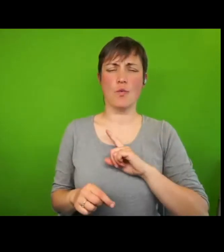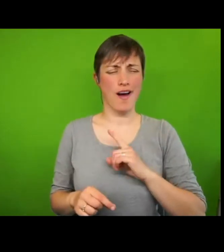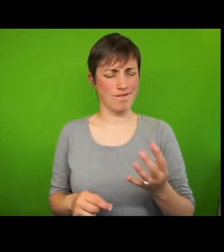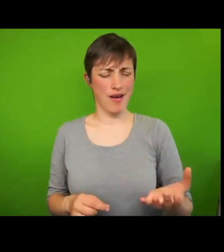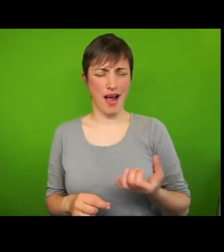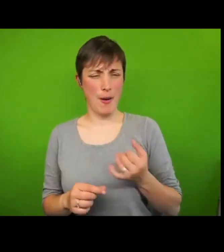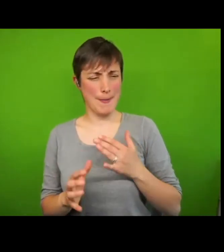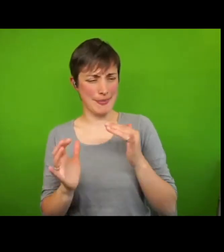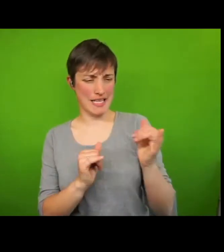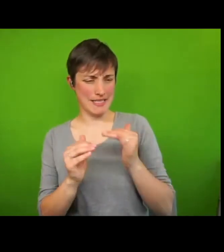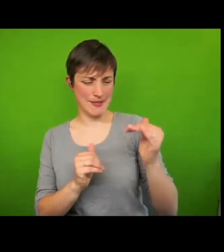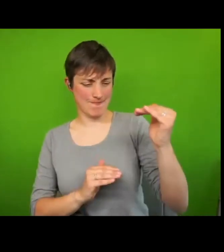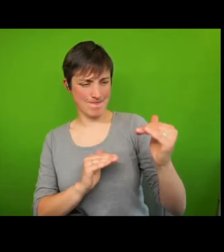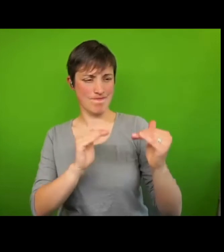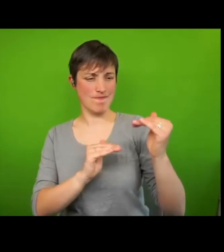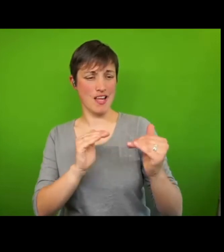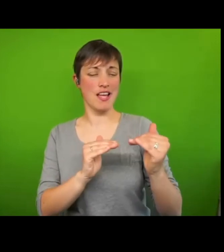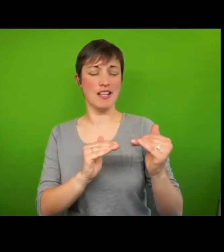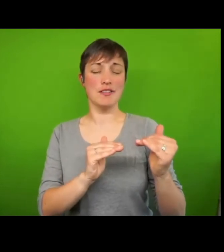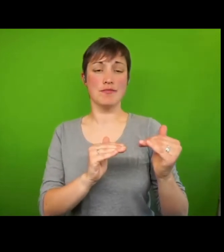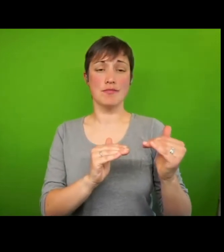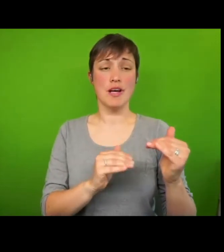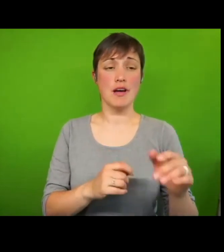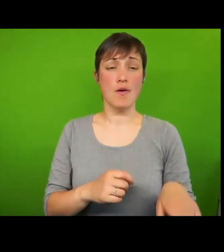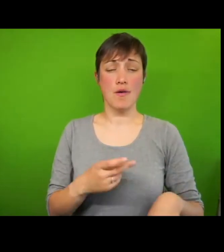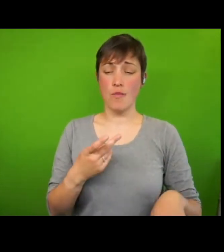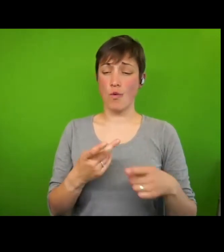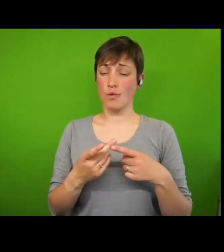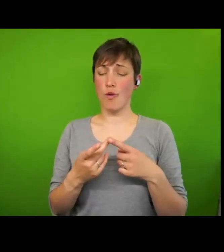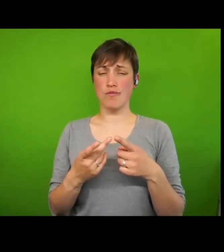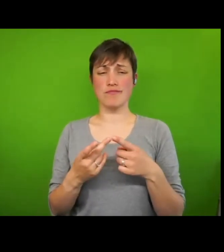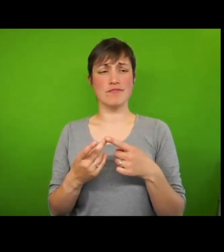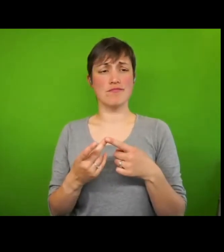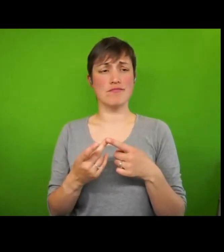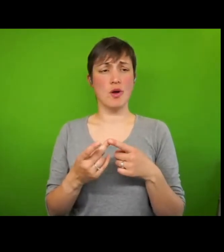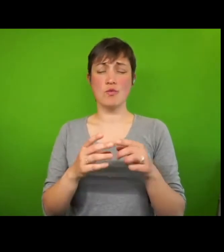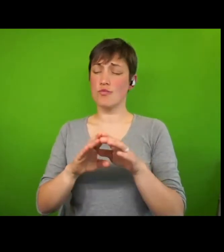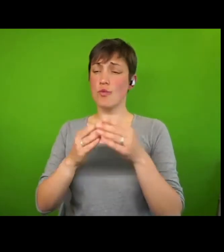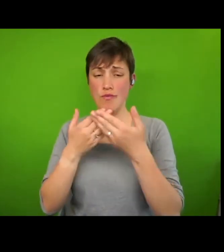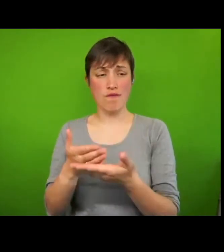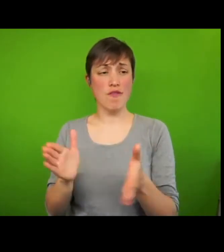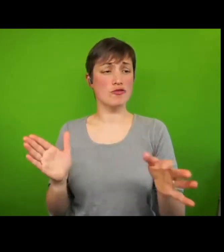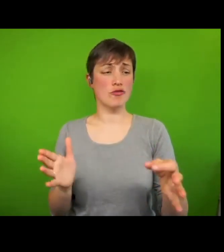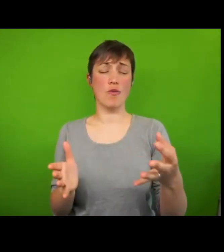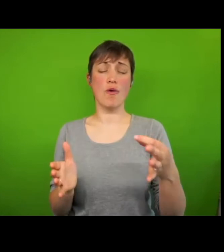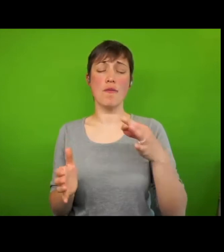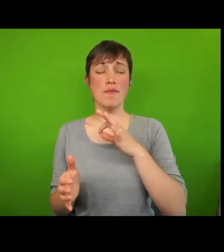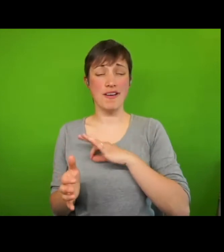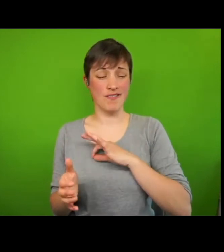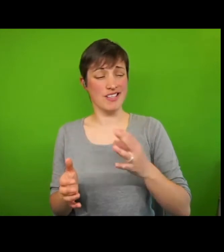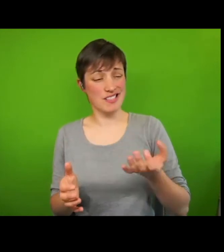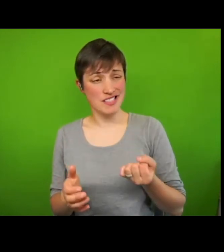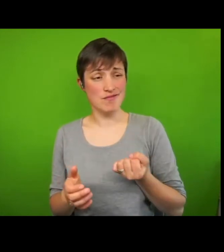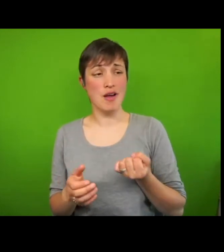and social solidarity, and on the other, more universal benefits and services speak to our common membership